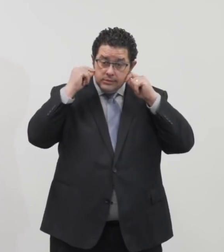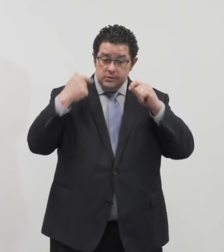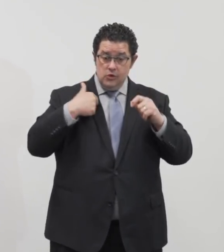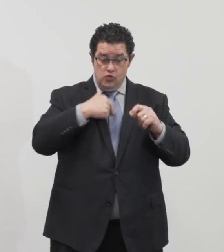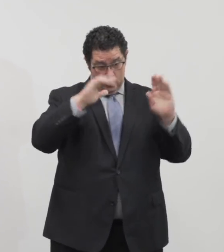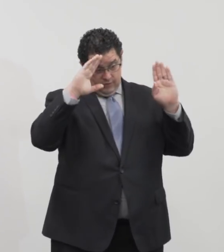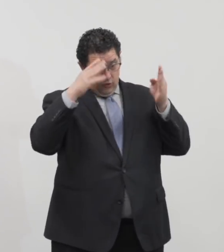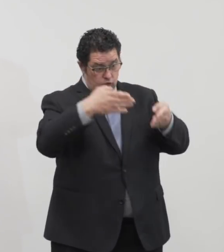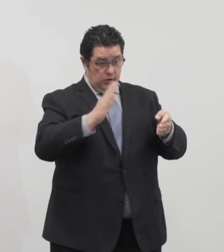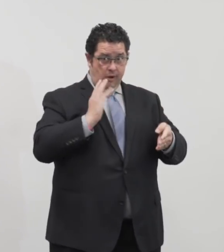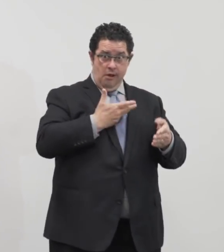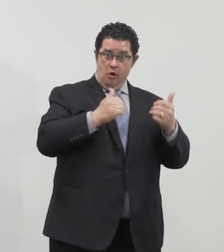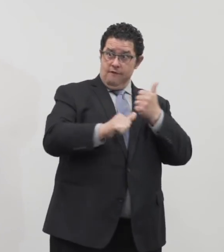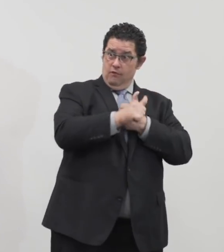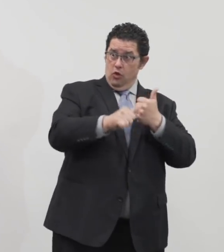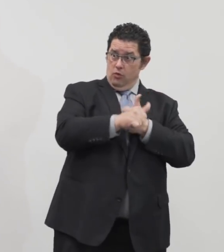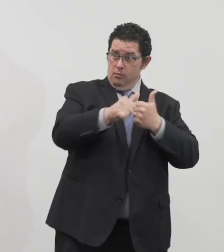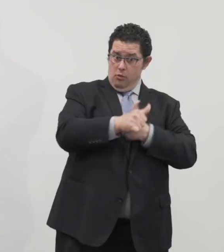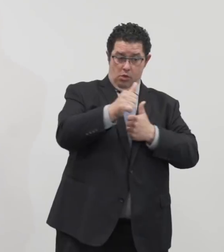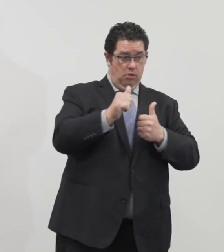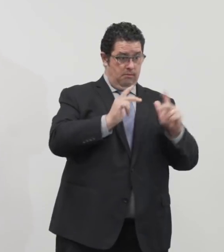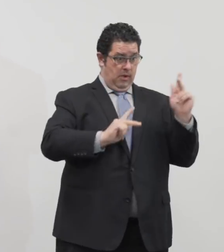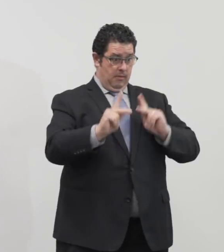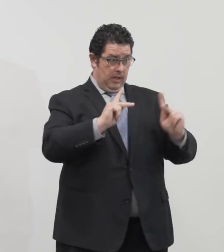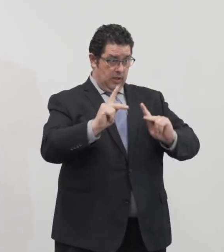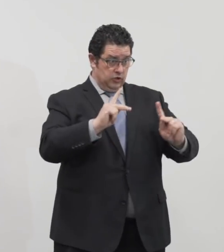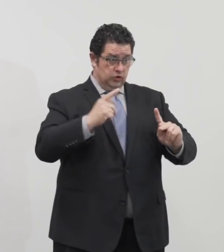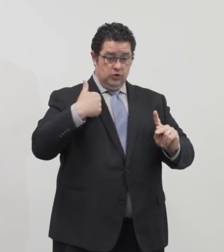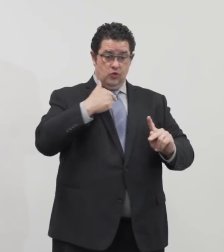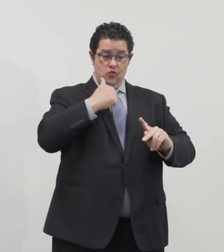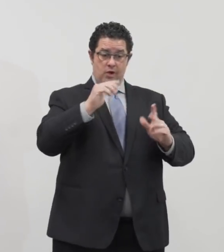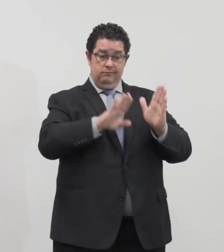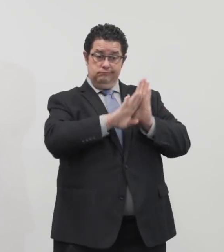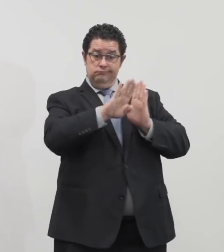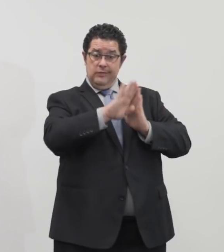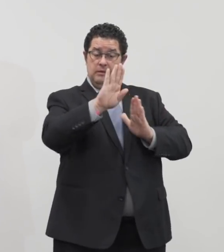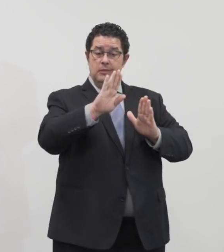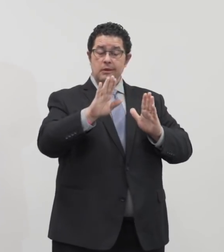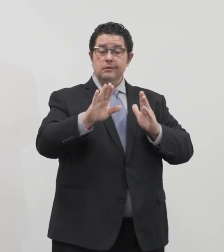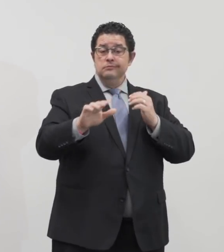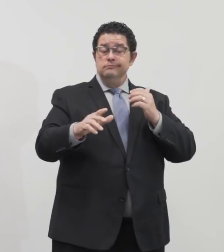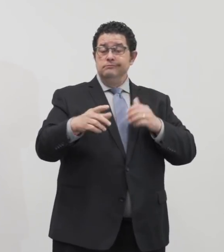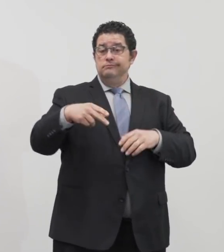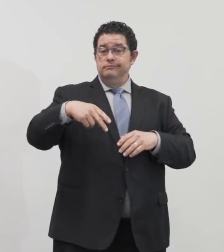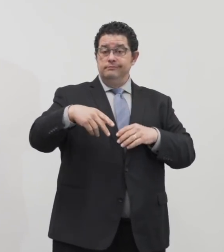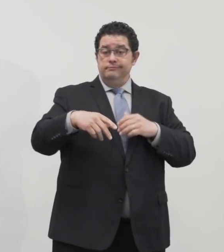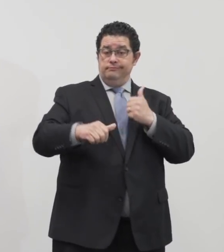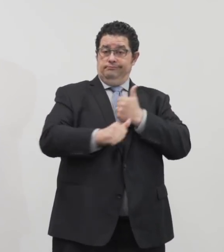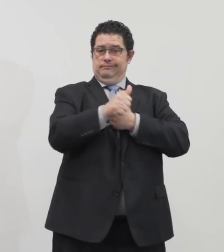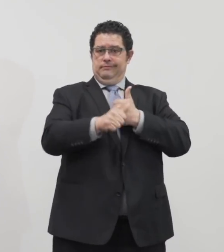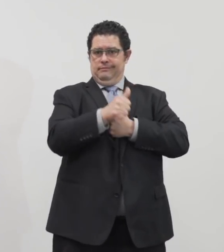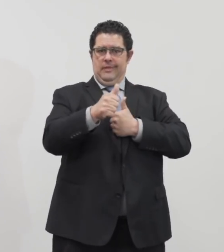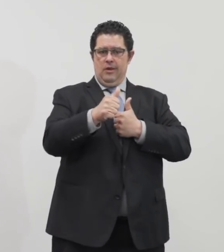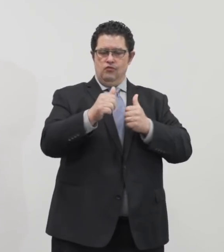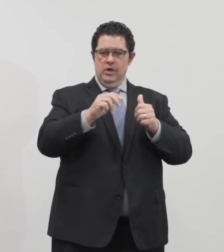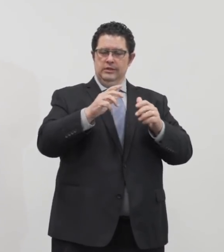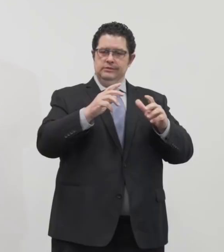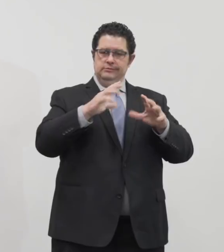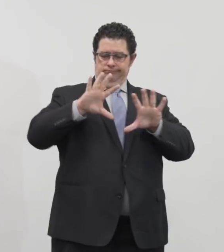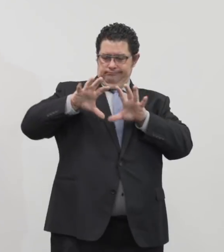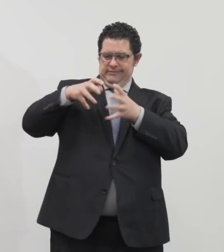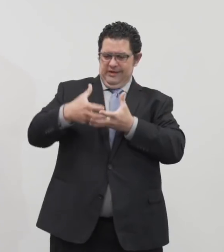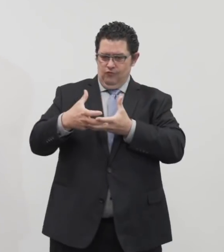populations. We have developed a high-risk task force that works with our nursing homes and senior living centers,